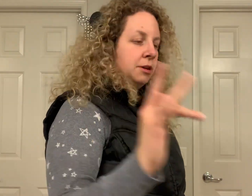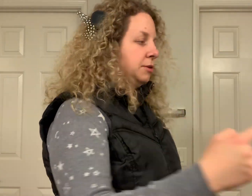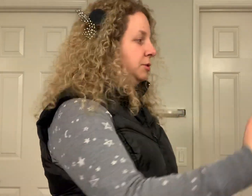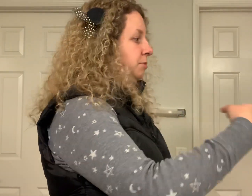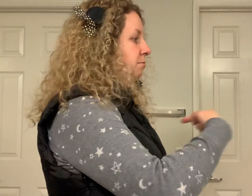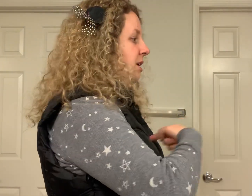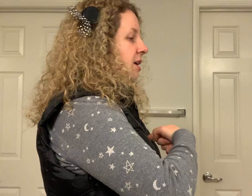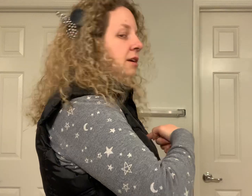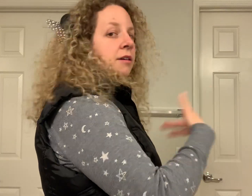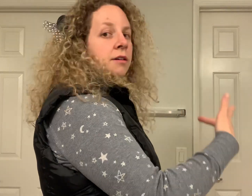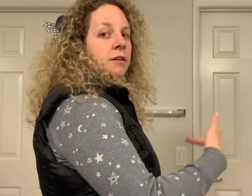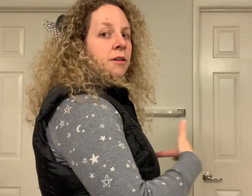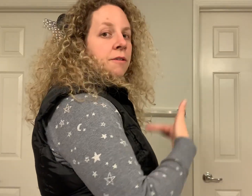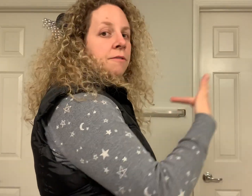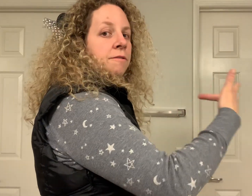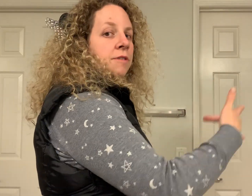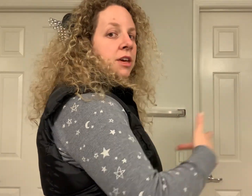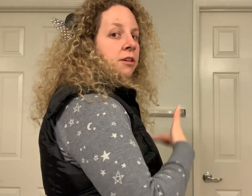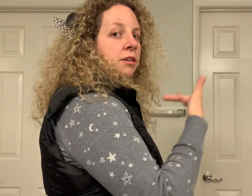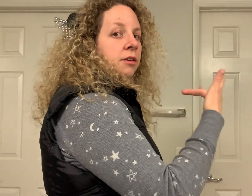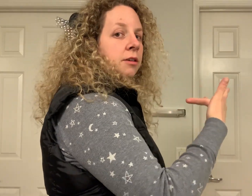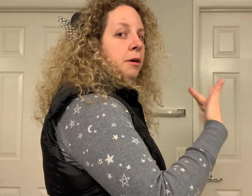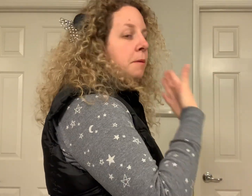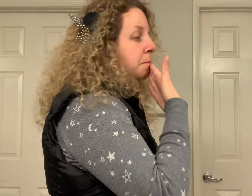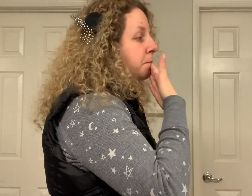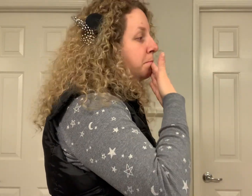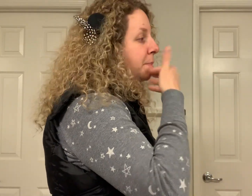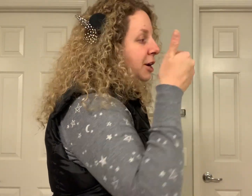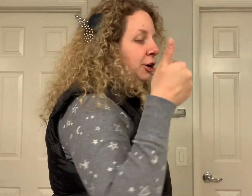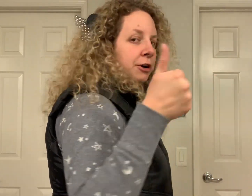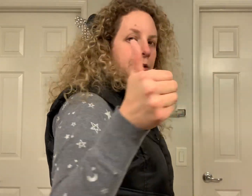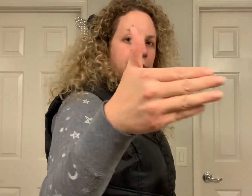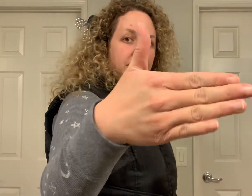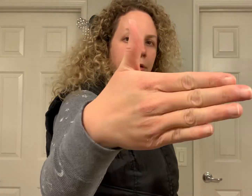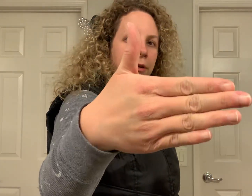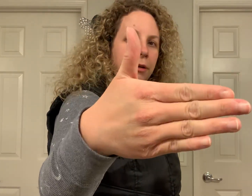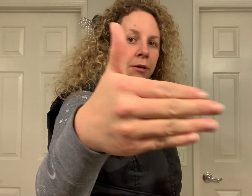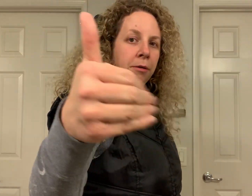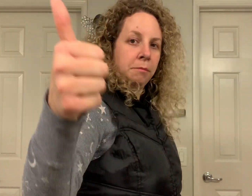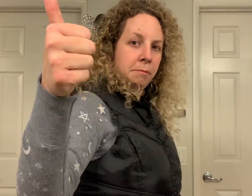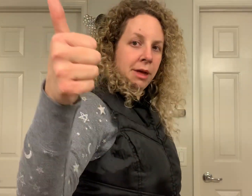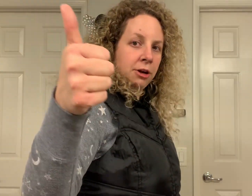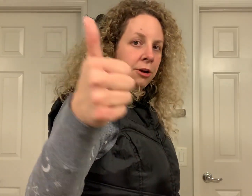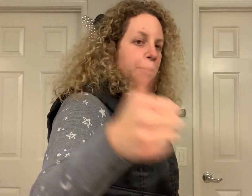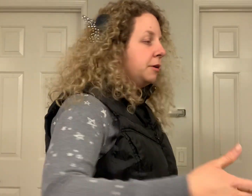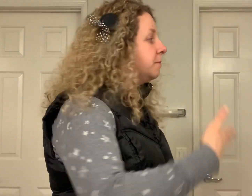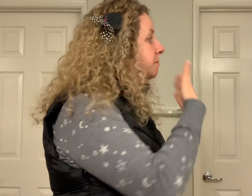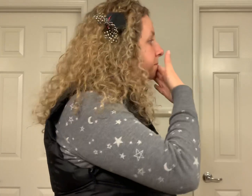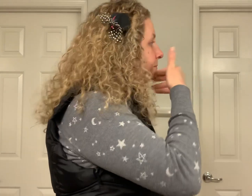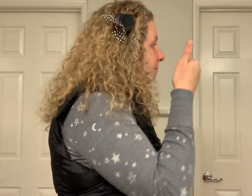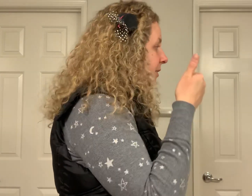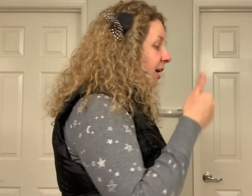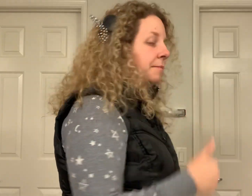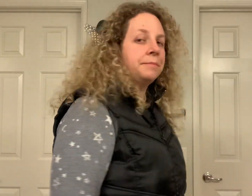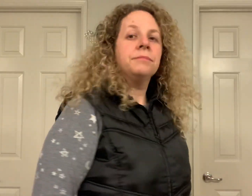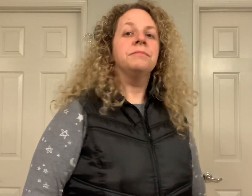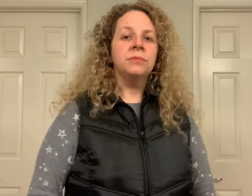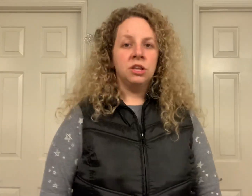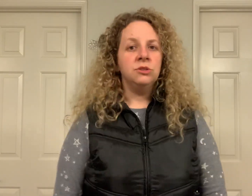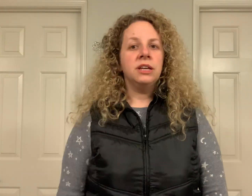so me feel better, better, okay, so